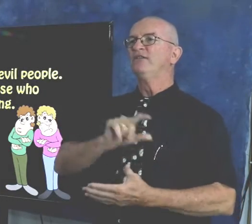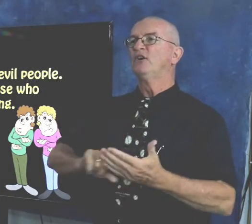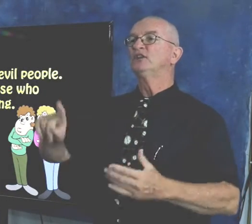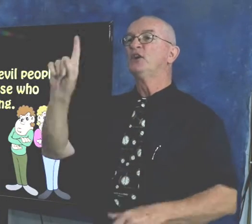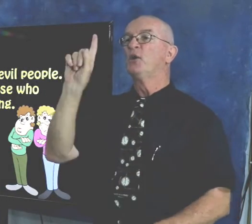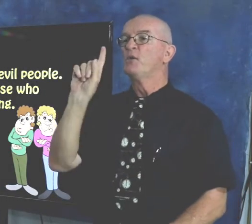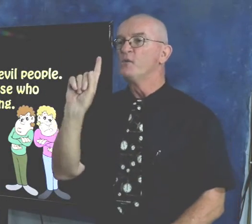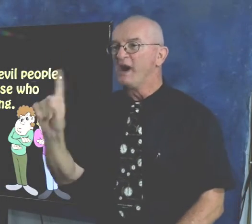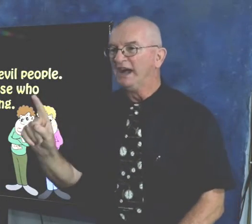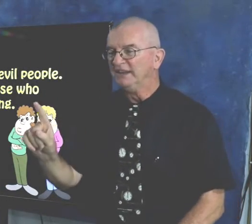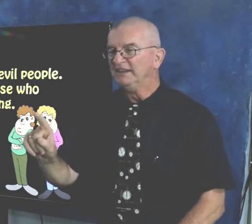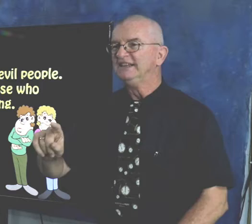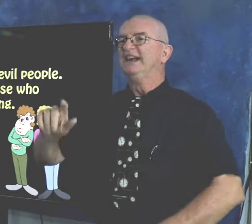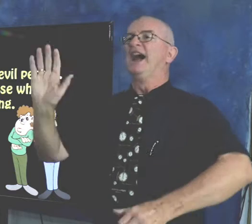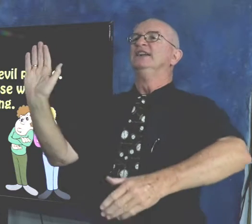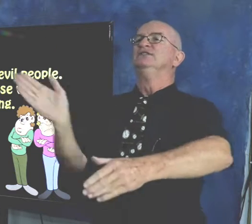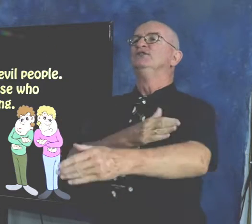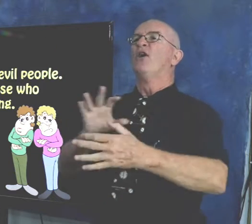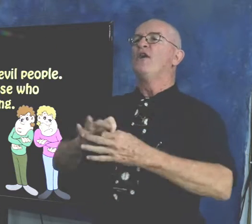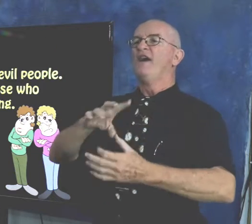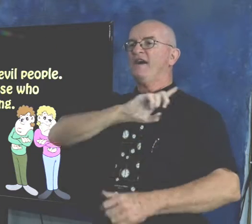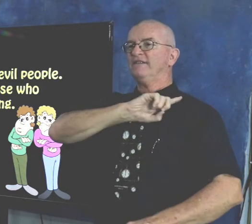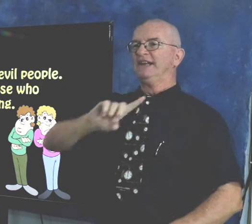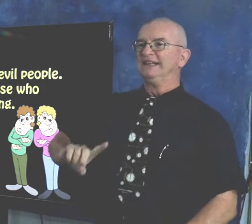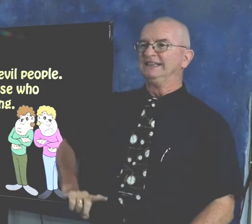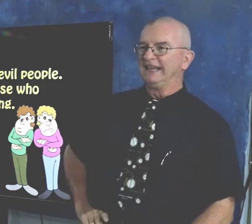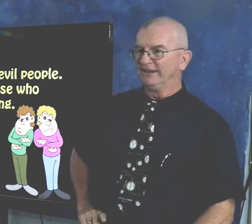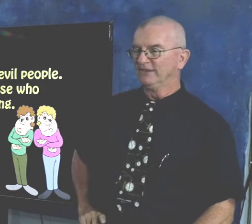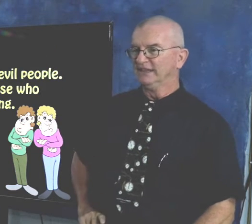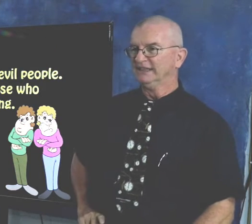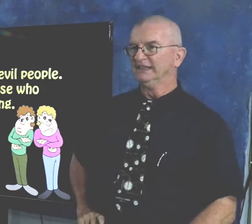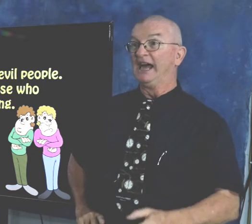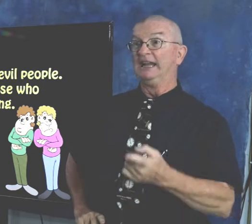Psalm 37 verse 1 reads, A song of David.